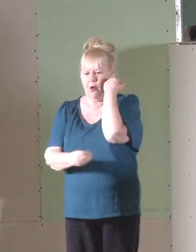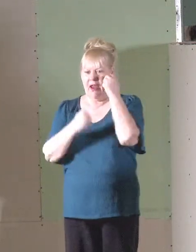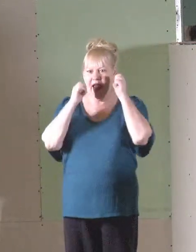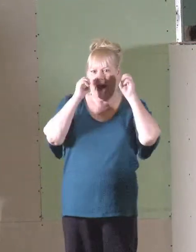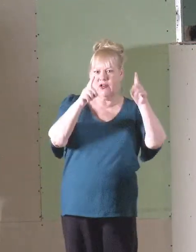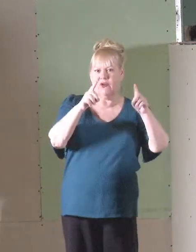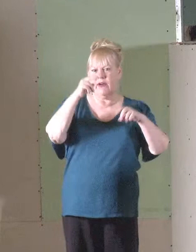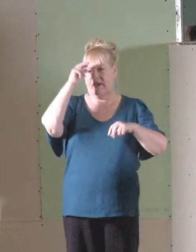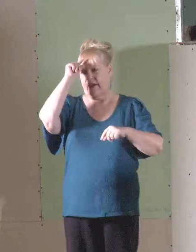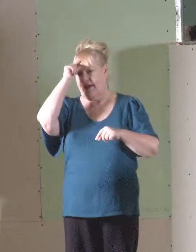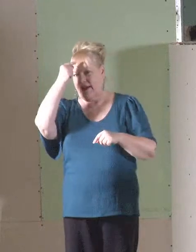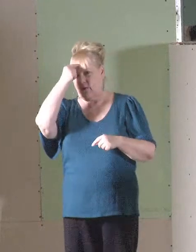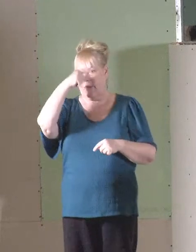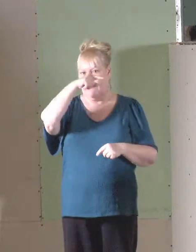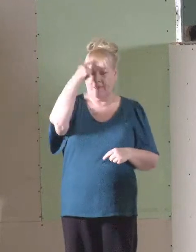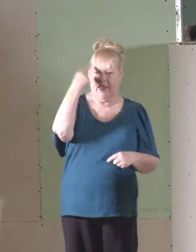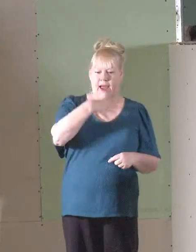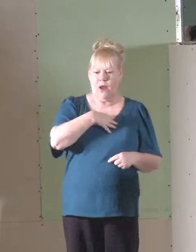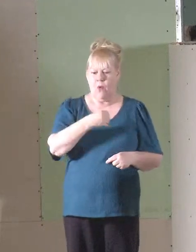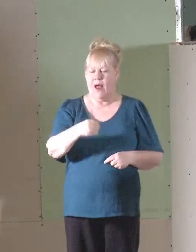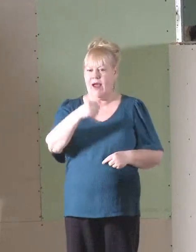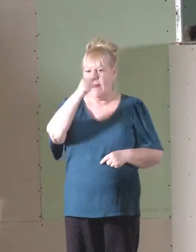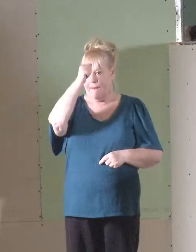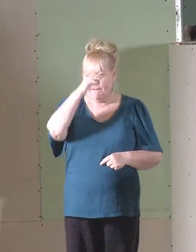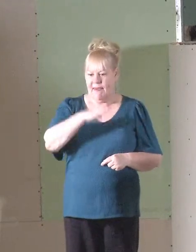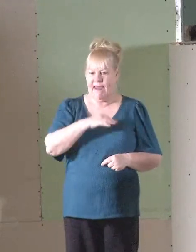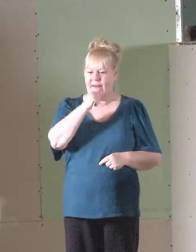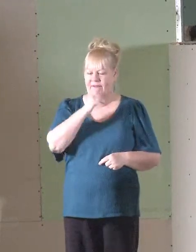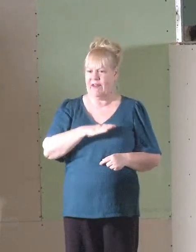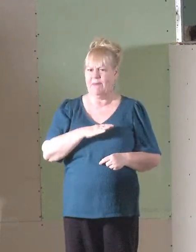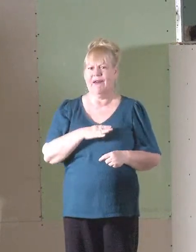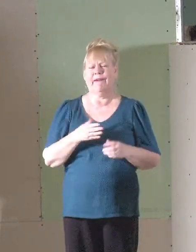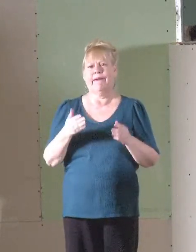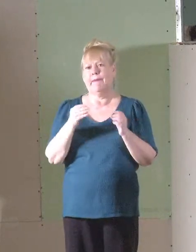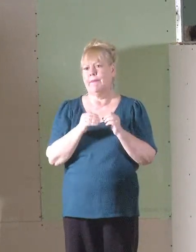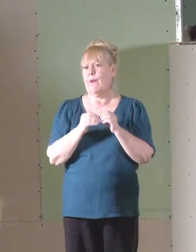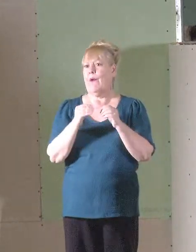educated, ignorant, black, white, male, female. We could go on and on.